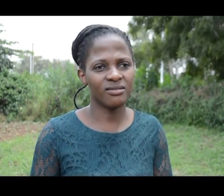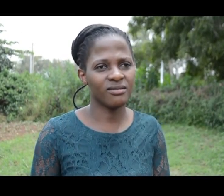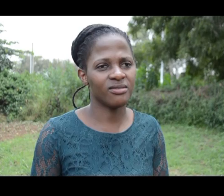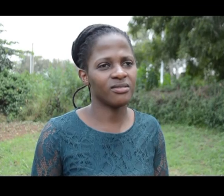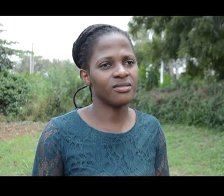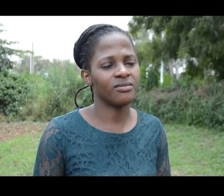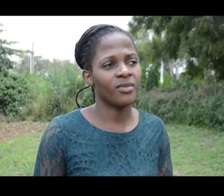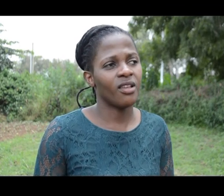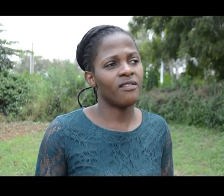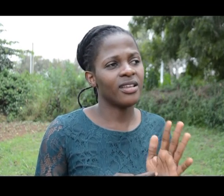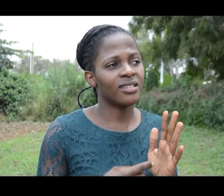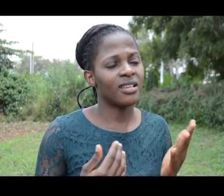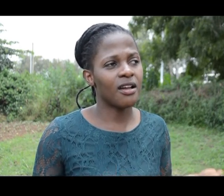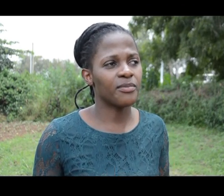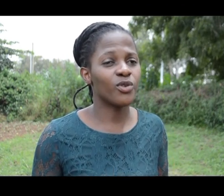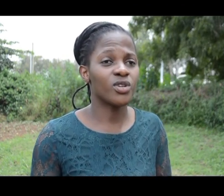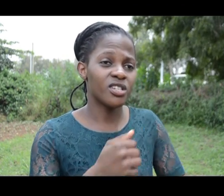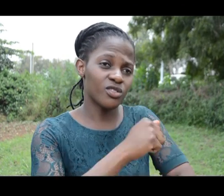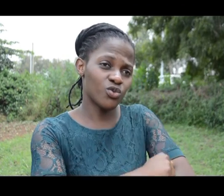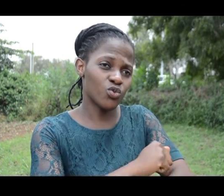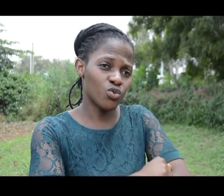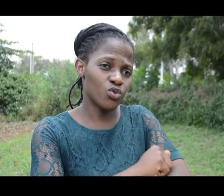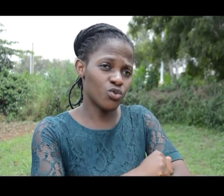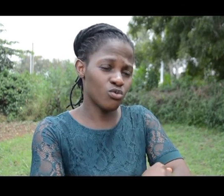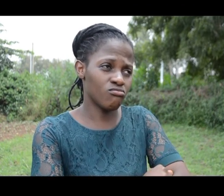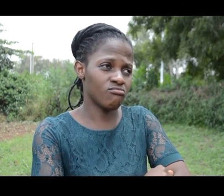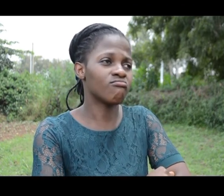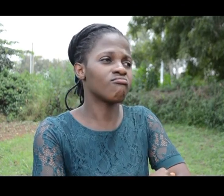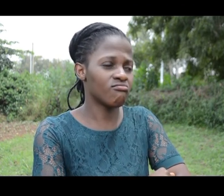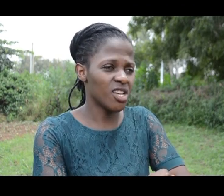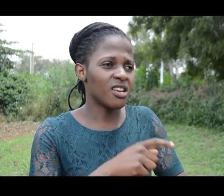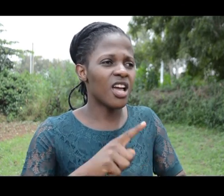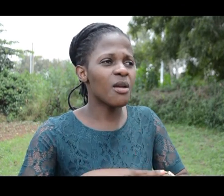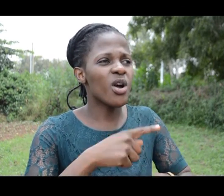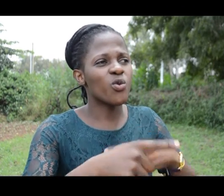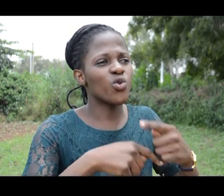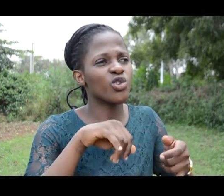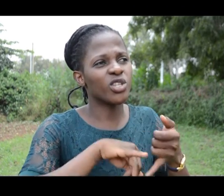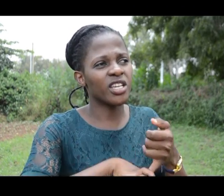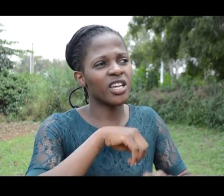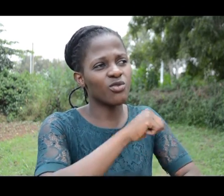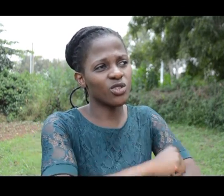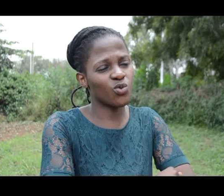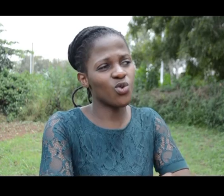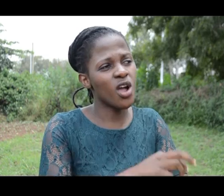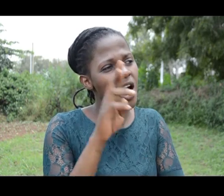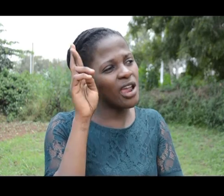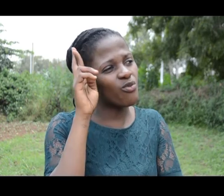discrimination, for example, in school, when I joined a